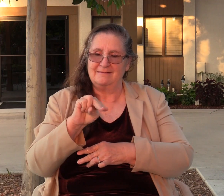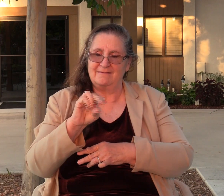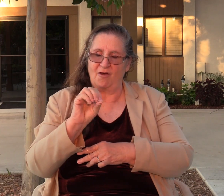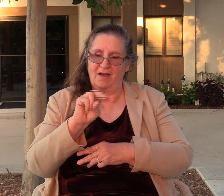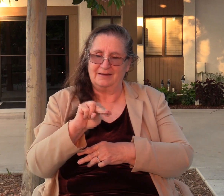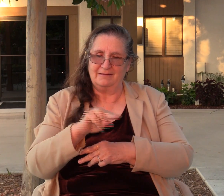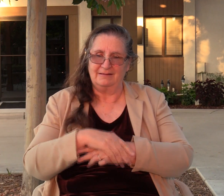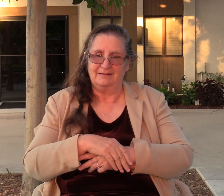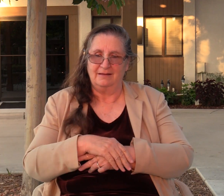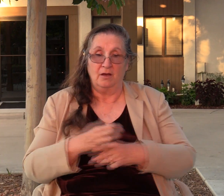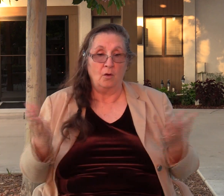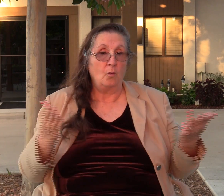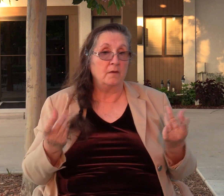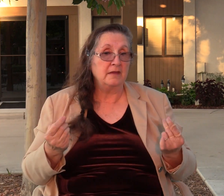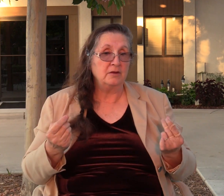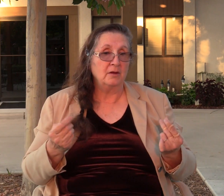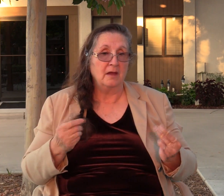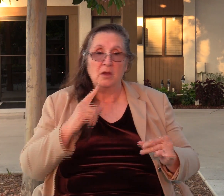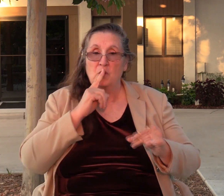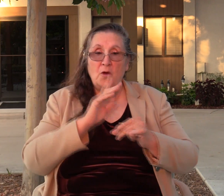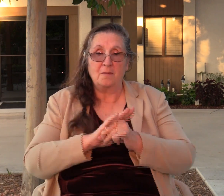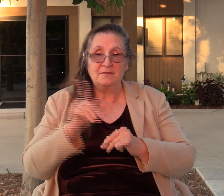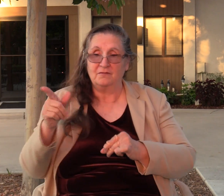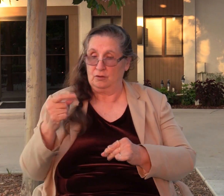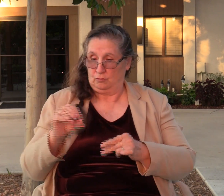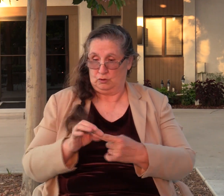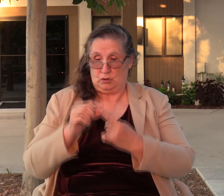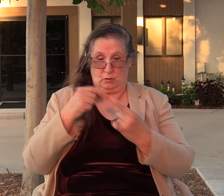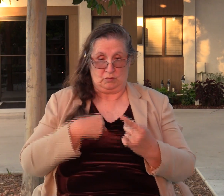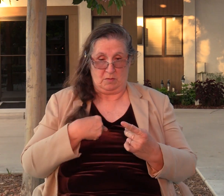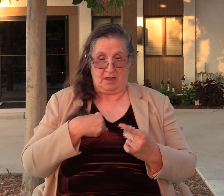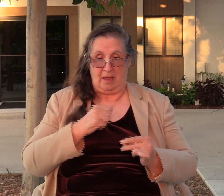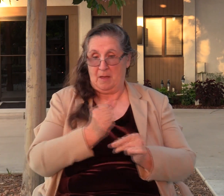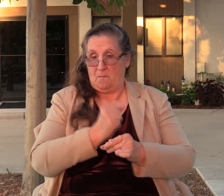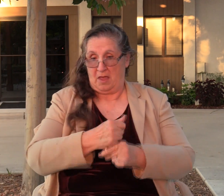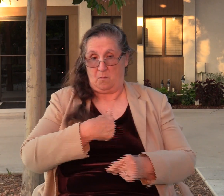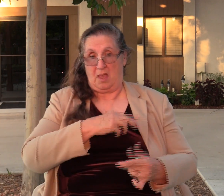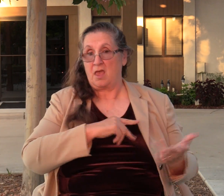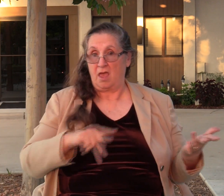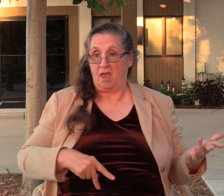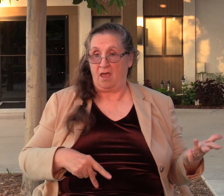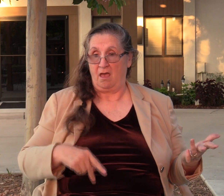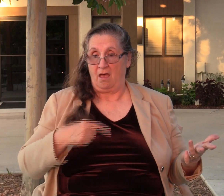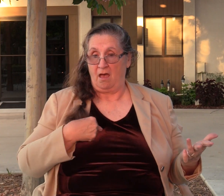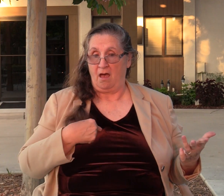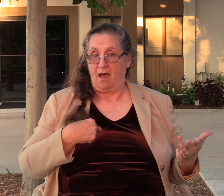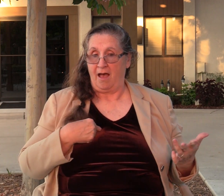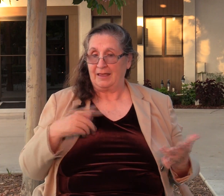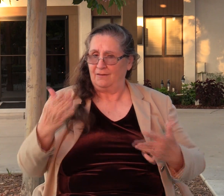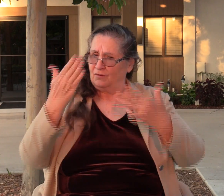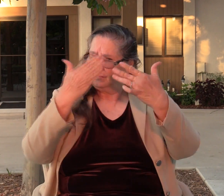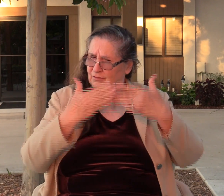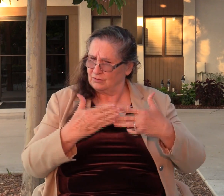He promises them, Hey, if you choose me and anoint me, king, well, I'll cover you with my shade. Right?